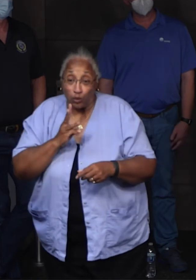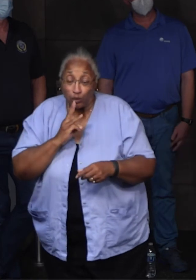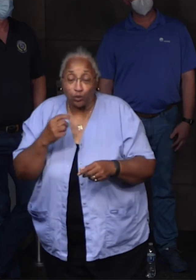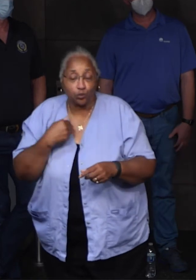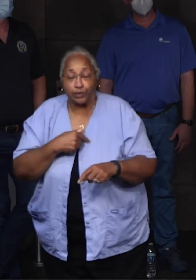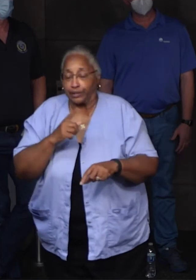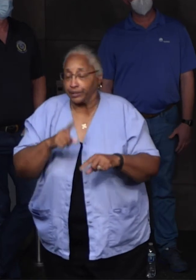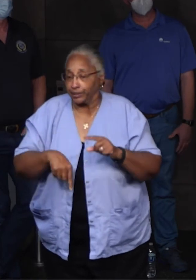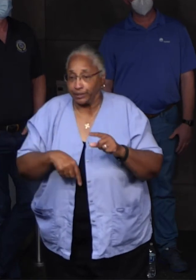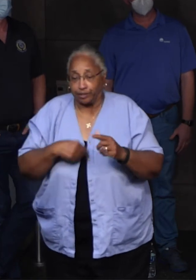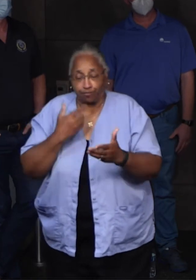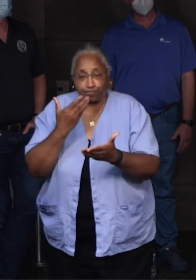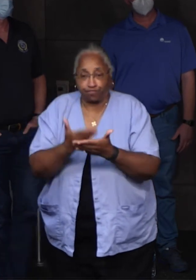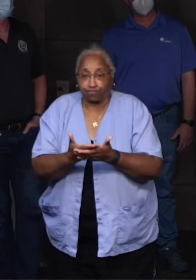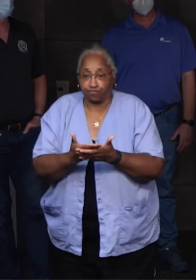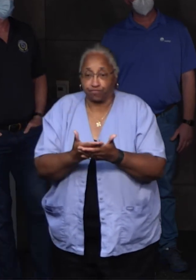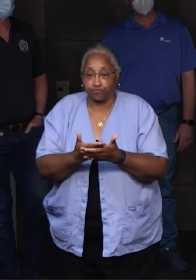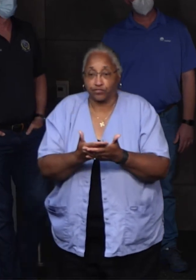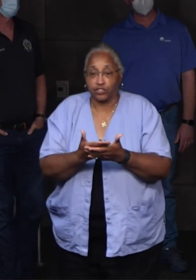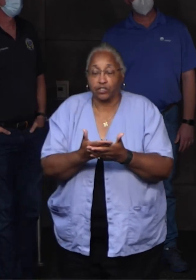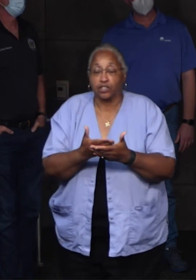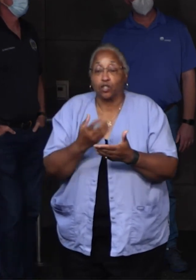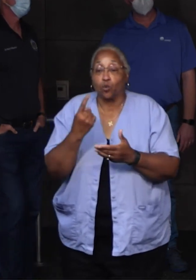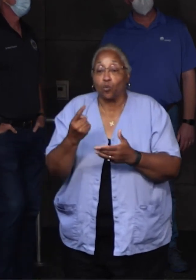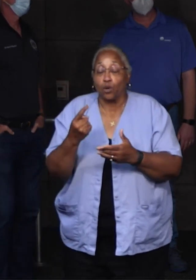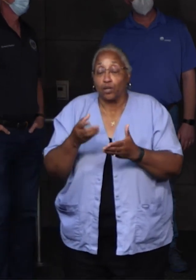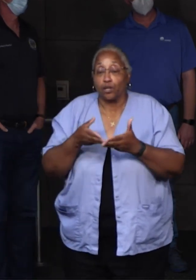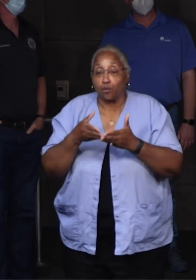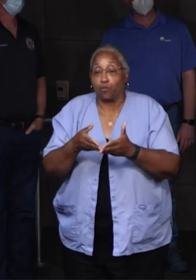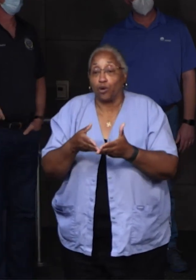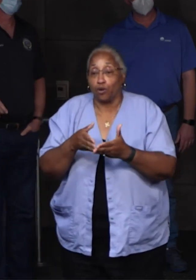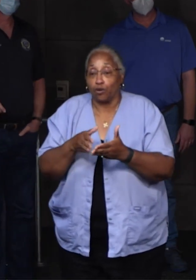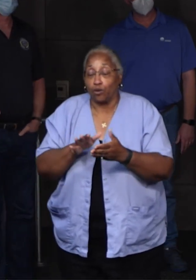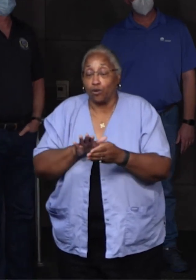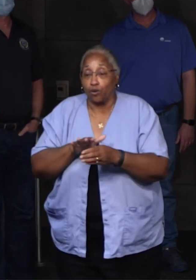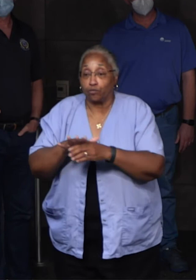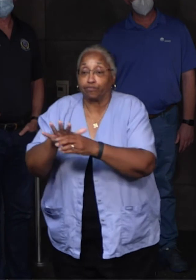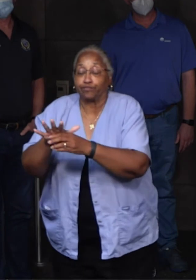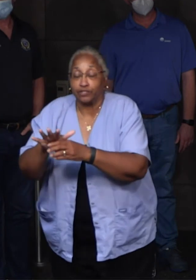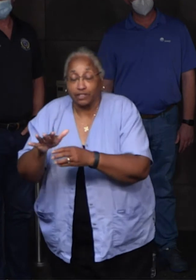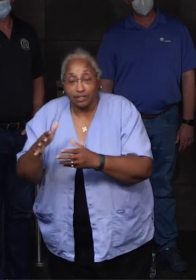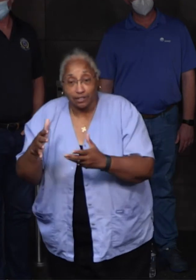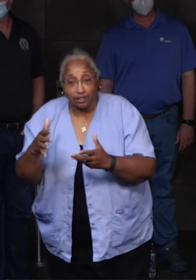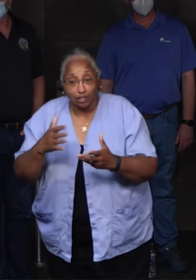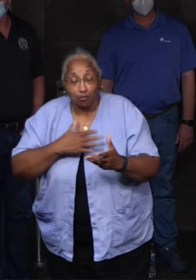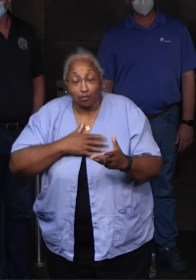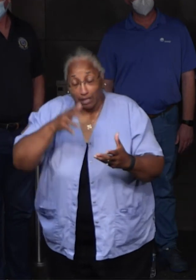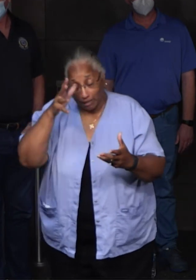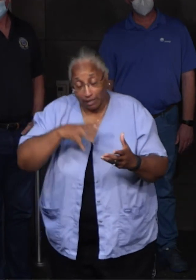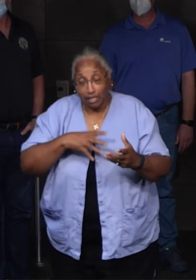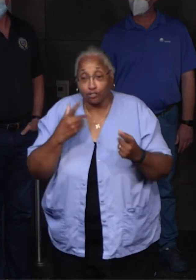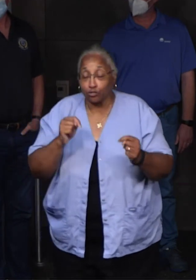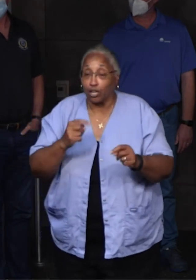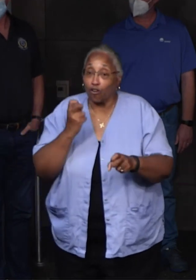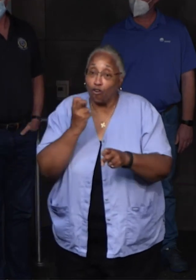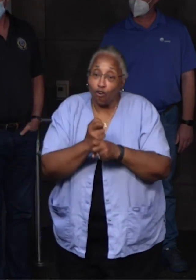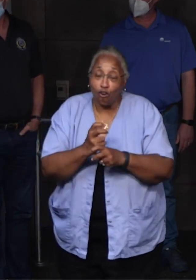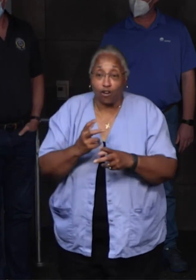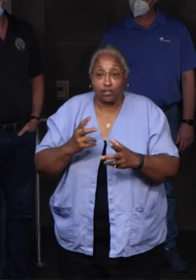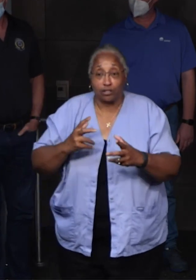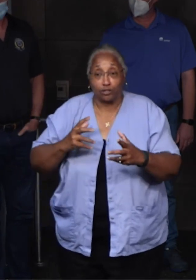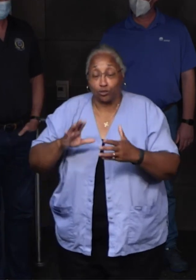we weren't able to get it. Matter of fact, we ran aground with one of the boats. Our guys really worked hard to try to get there. We called the Sheriff's Office out,